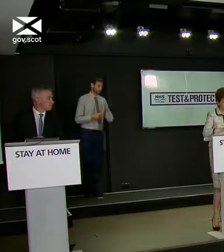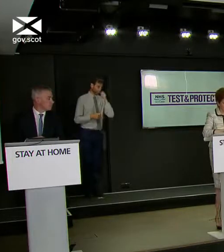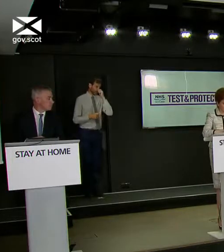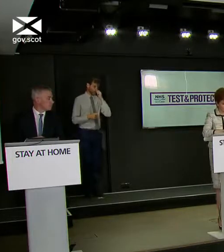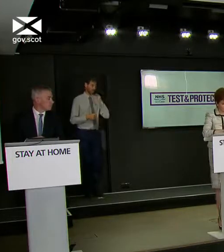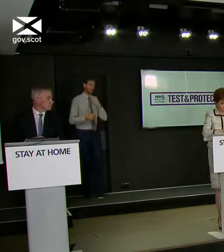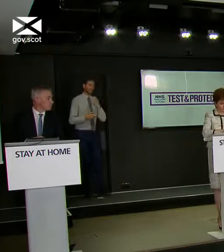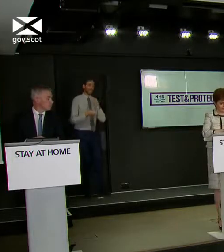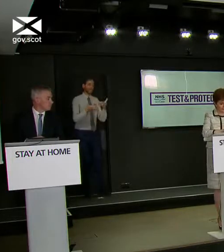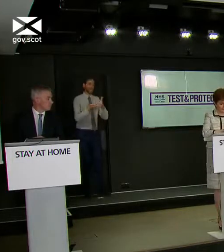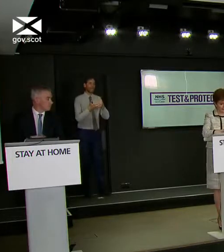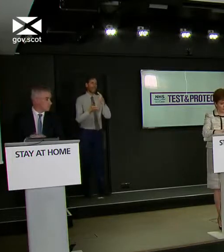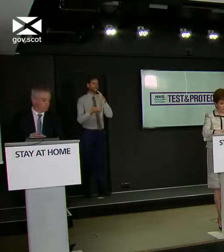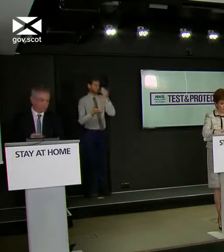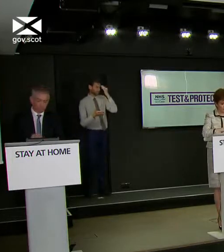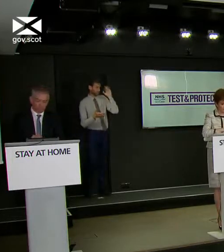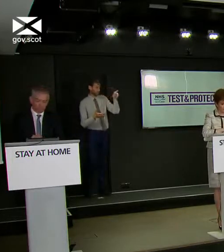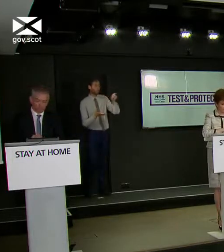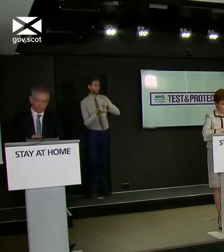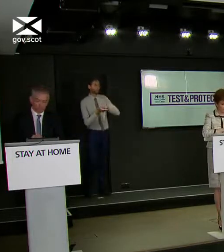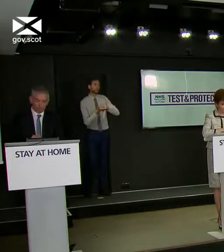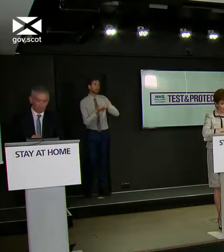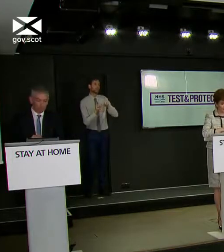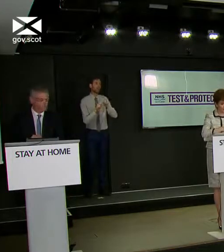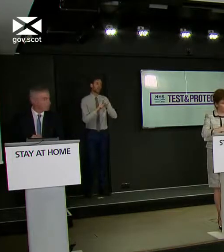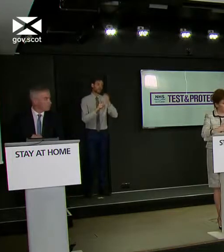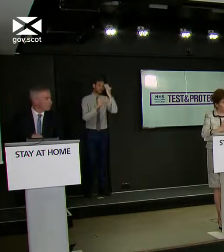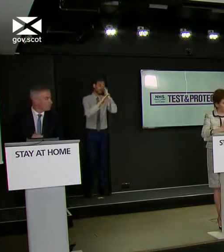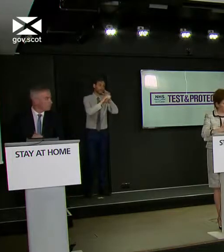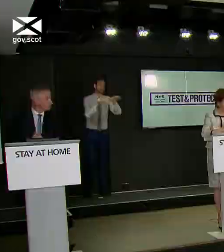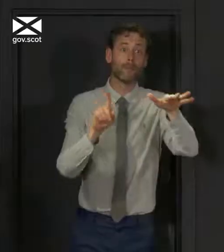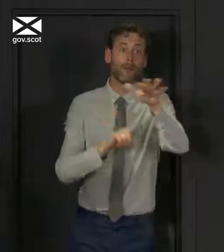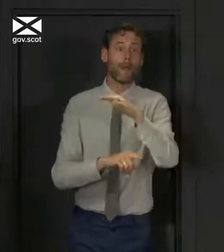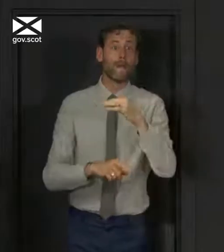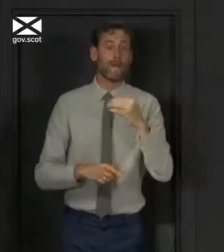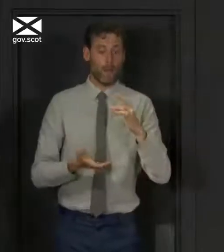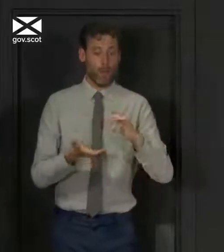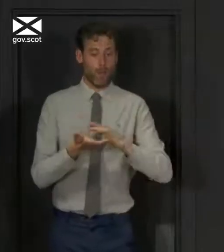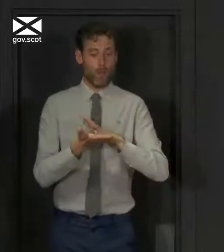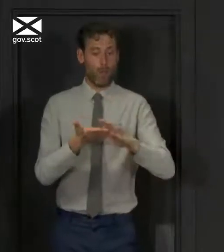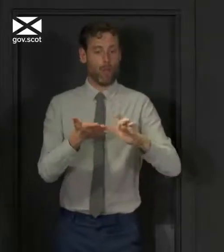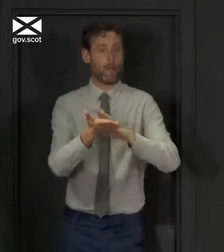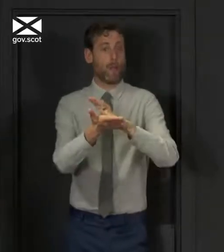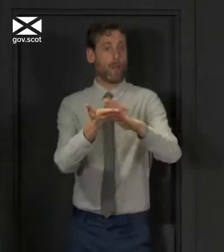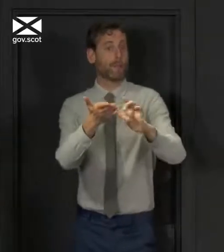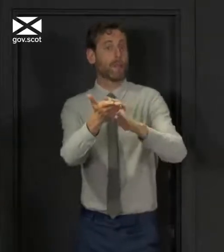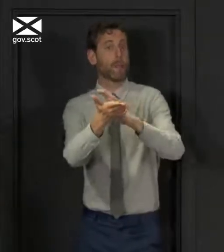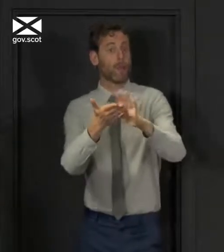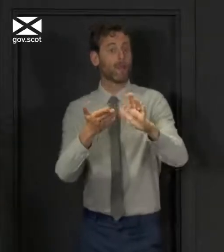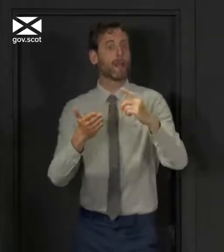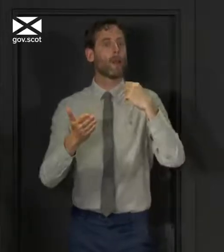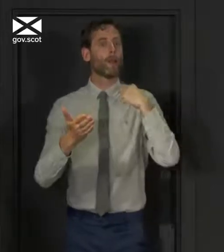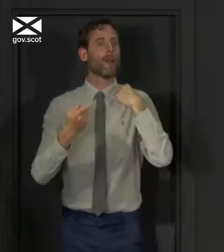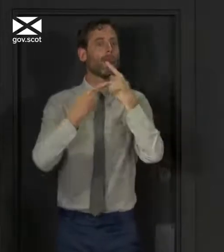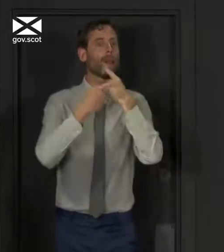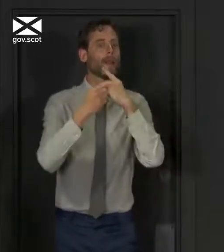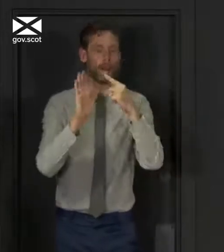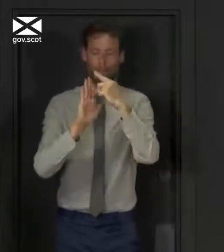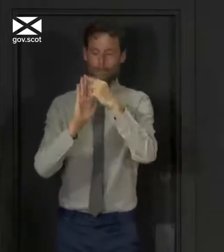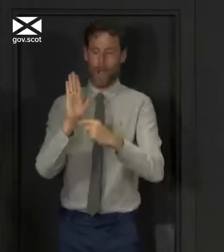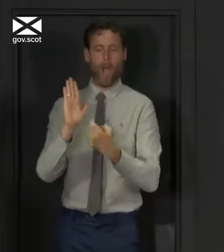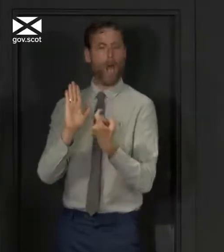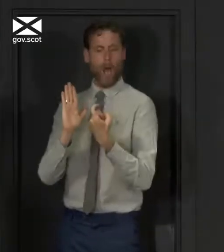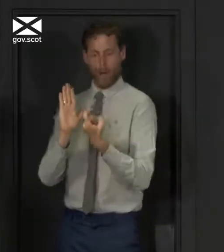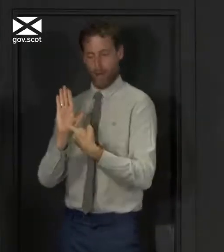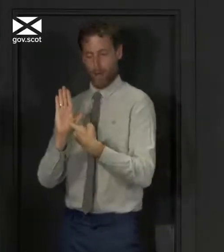as a reminder, both to journalists and to the public, we're now every Thursday publishing a paper that sets out the up-to-date R number and some of these